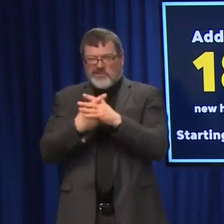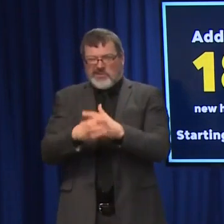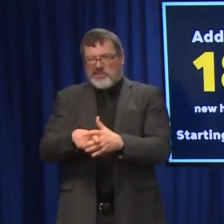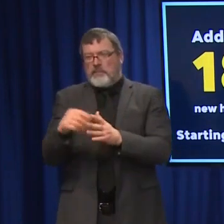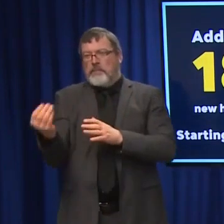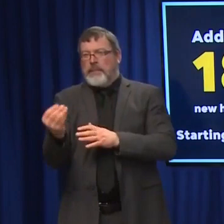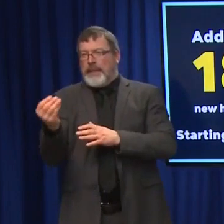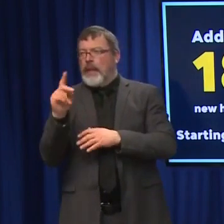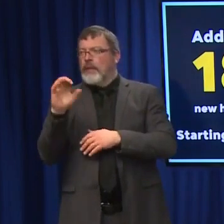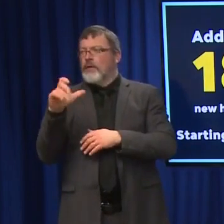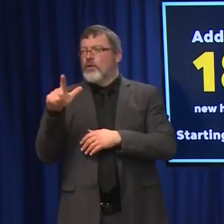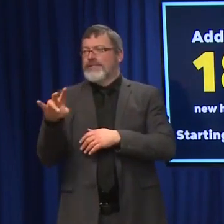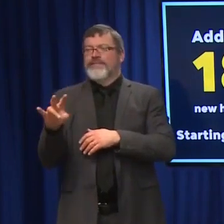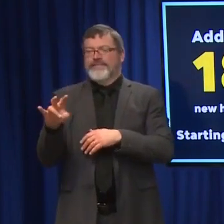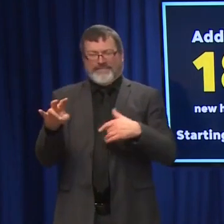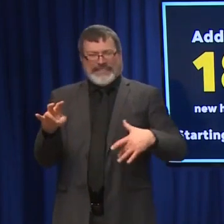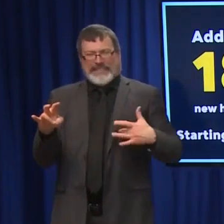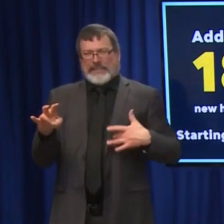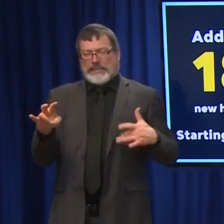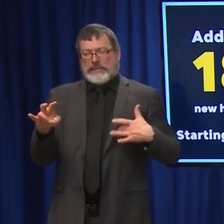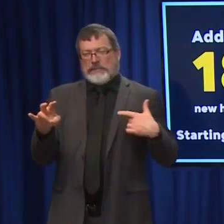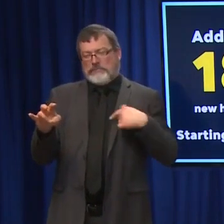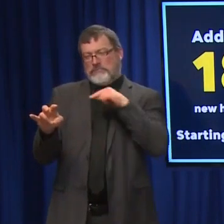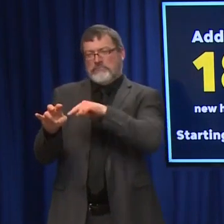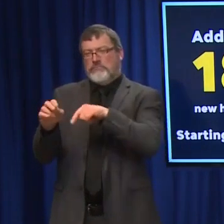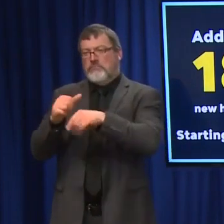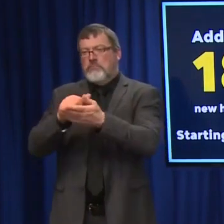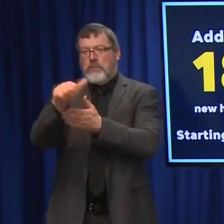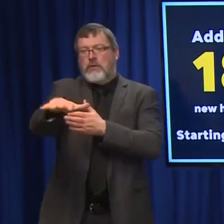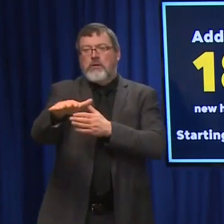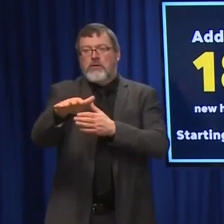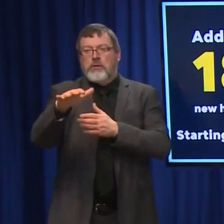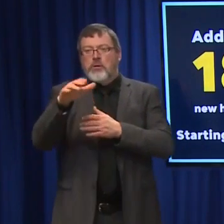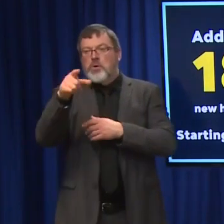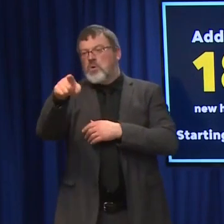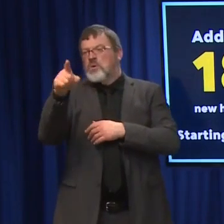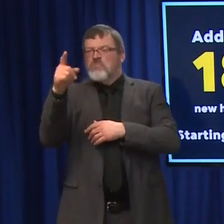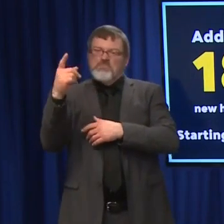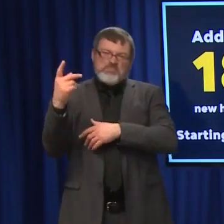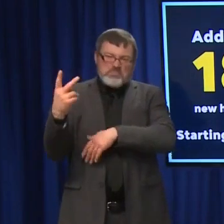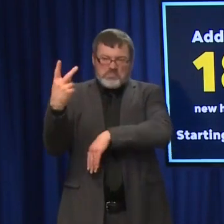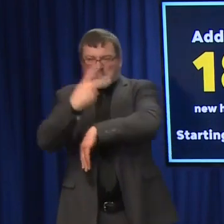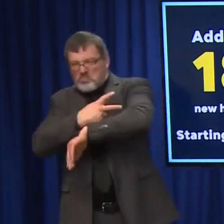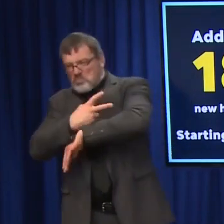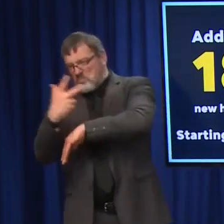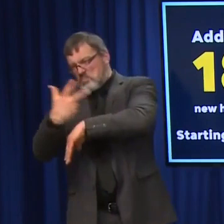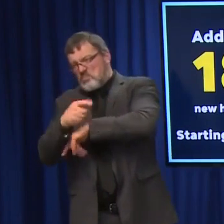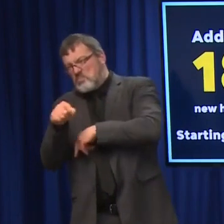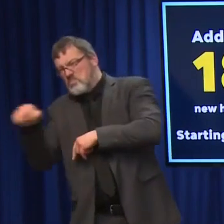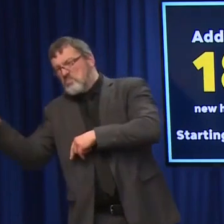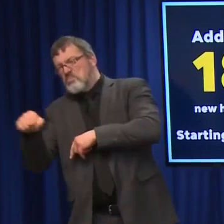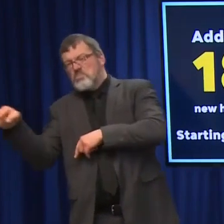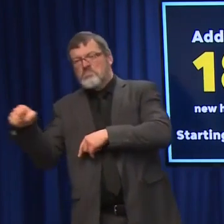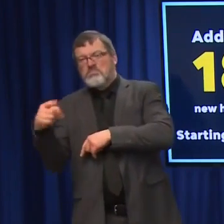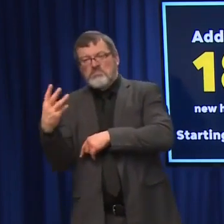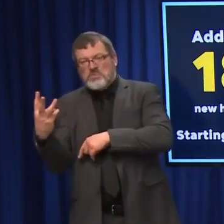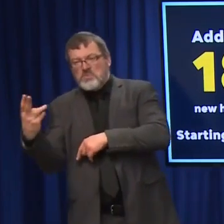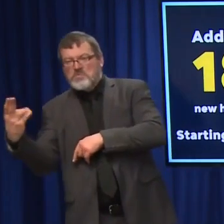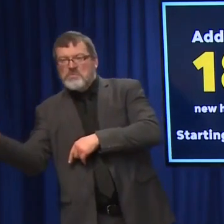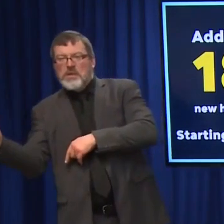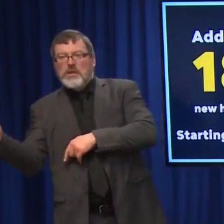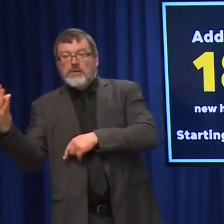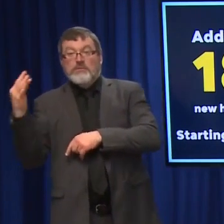even right before the new year. It just takes a couple days, usually, for the tests to be mailed out. So, that will be available tomorrow, and we encourage everyone to go on to the